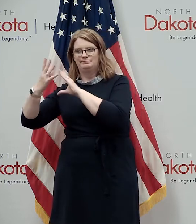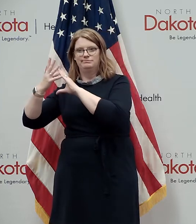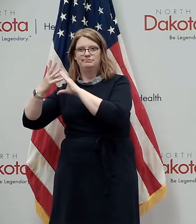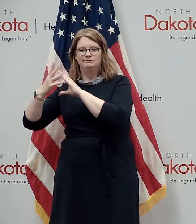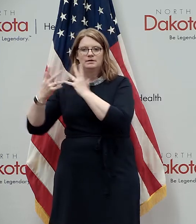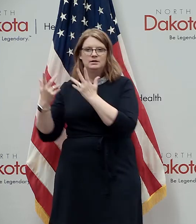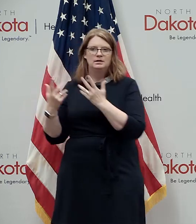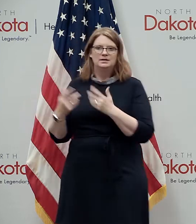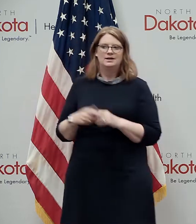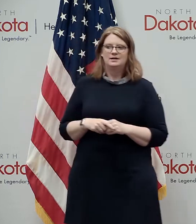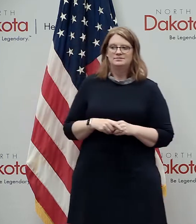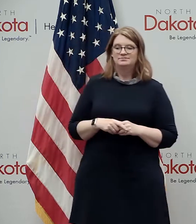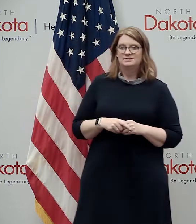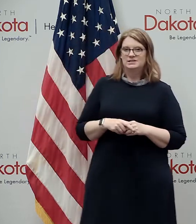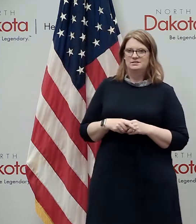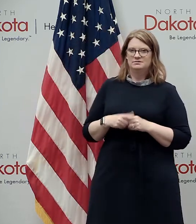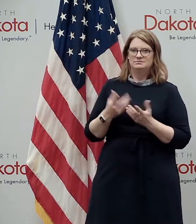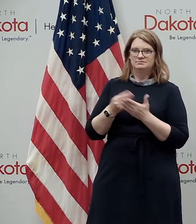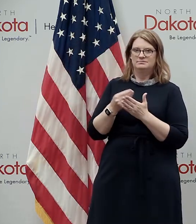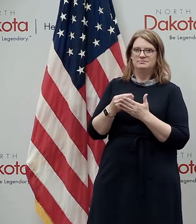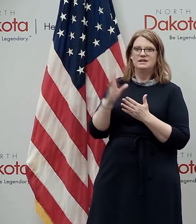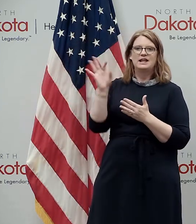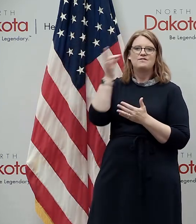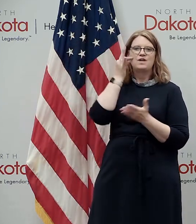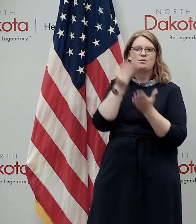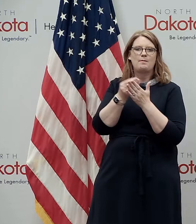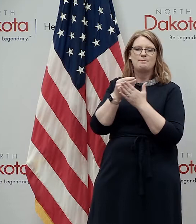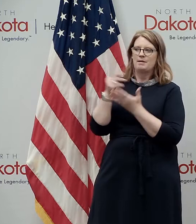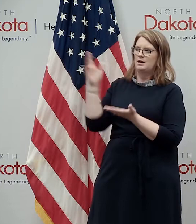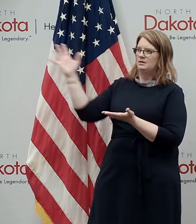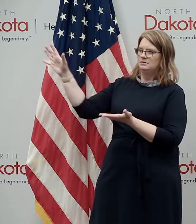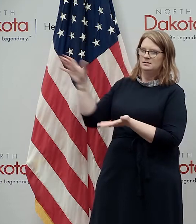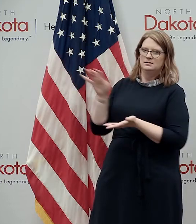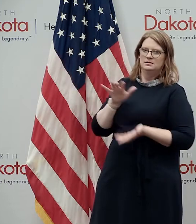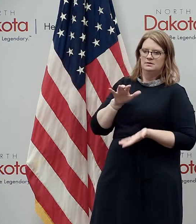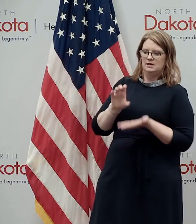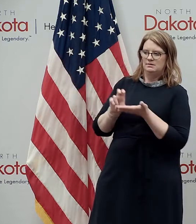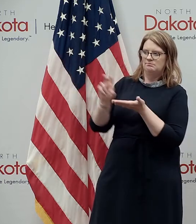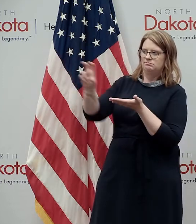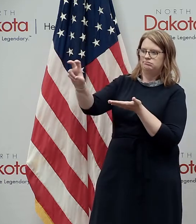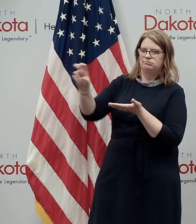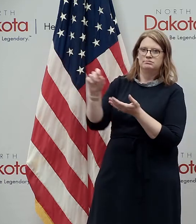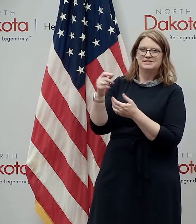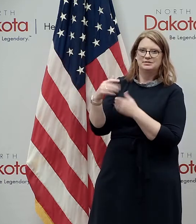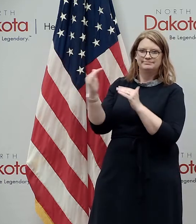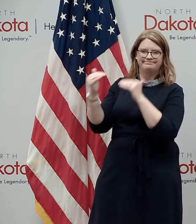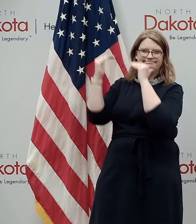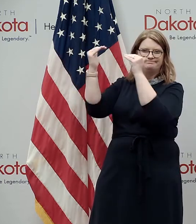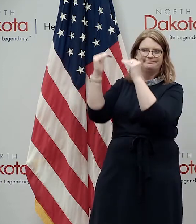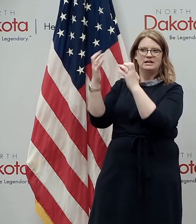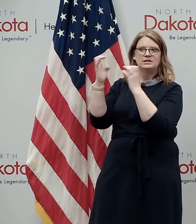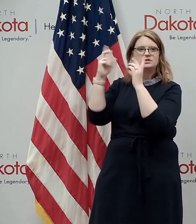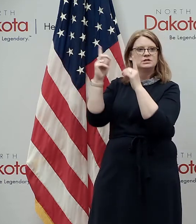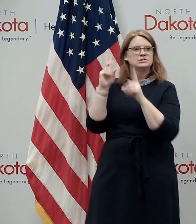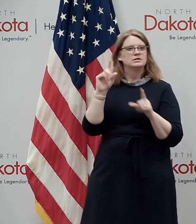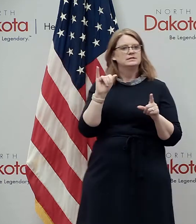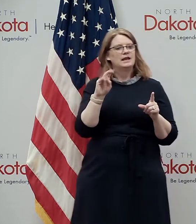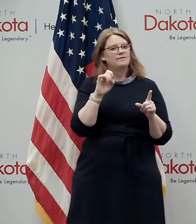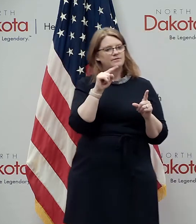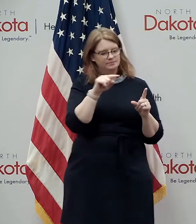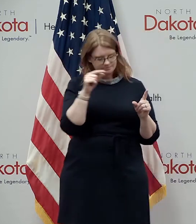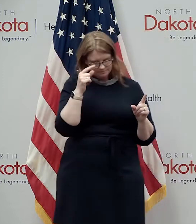fall so significant investment of the federal stimulus dollars going back into to higher ed okay dave